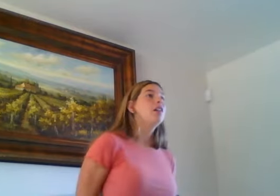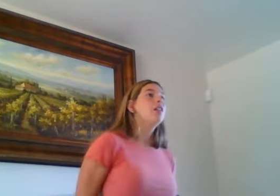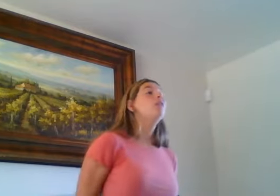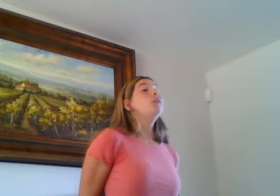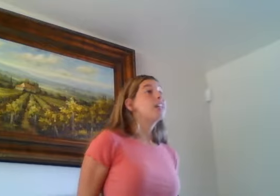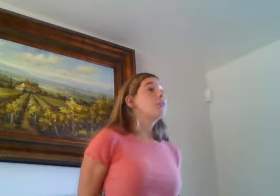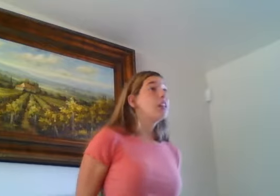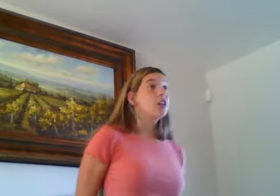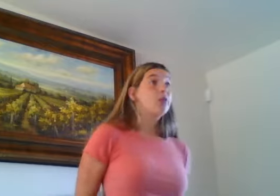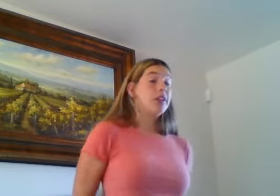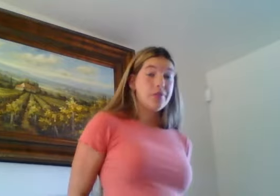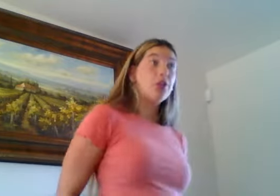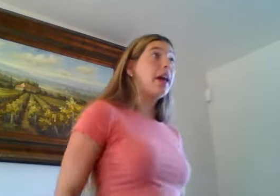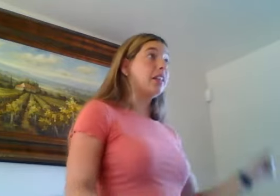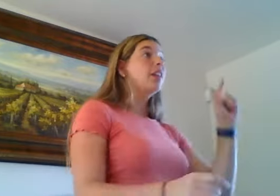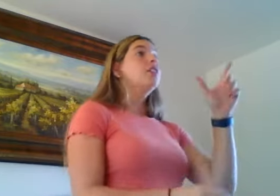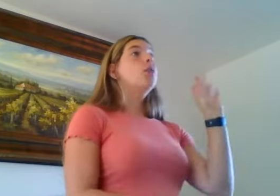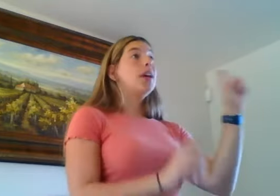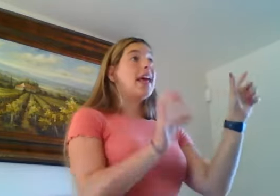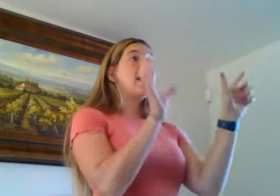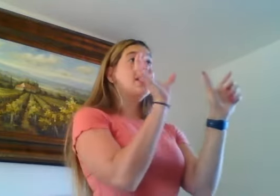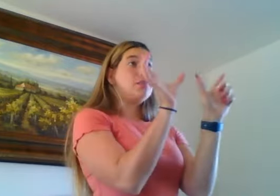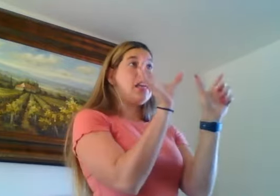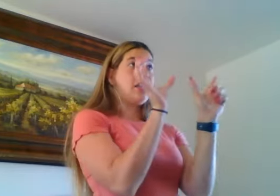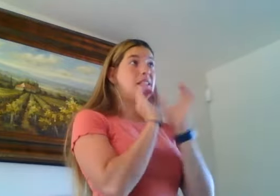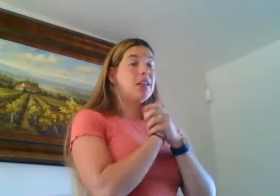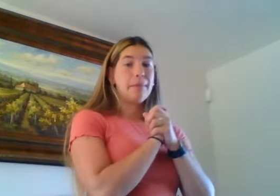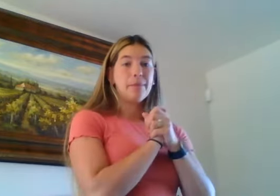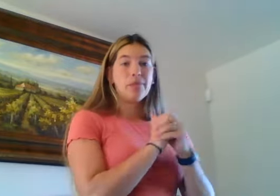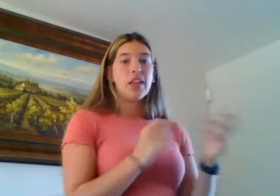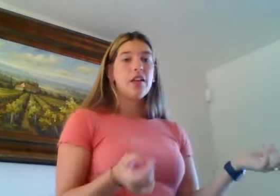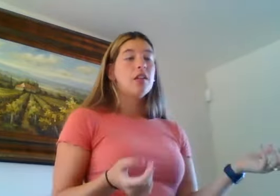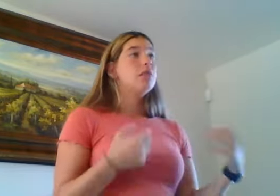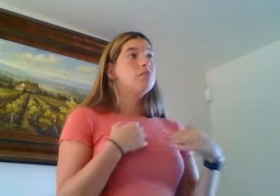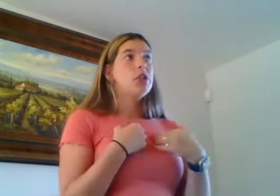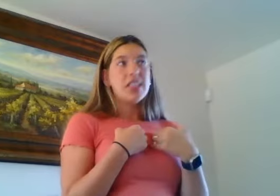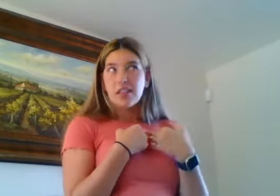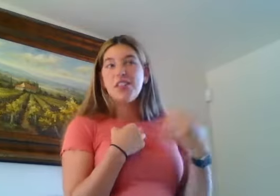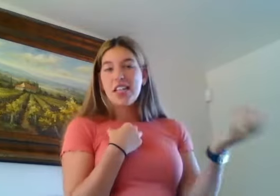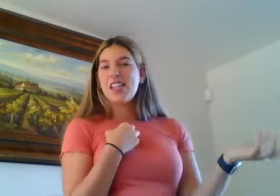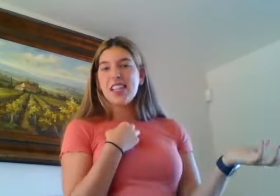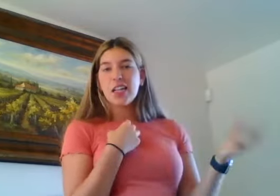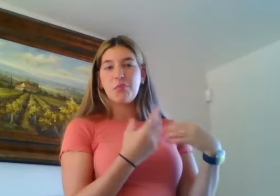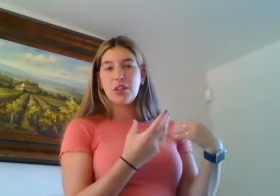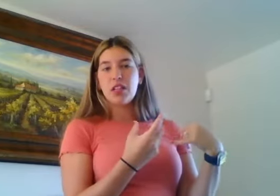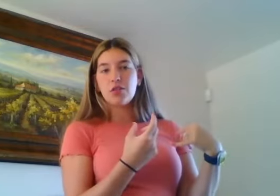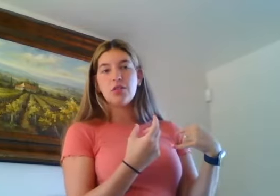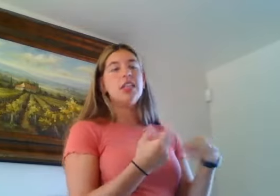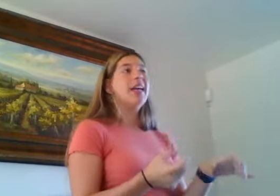Oh, that's a really good one. You're right. So, classmate. You see, I said it like pretty naturally, like,